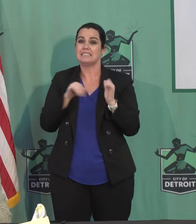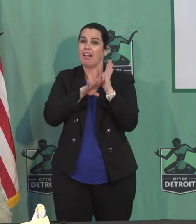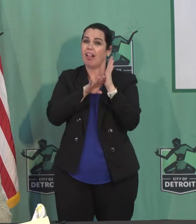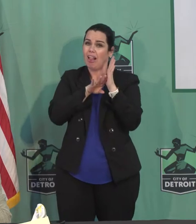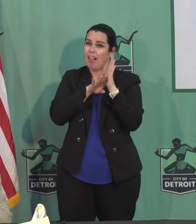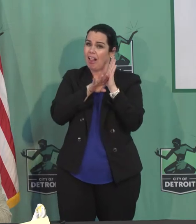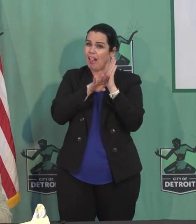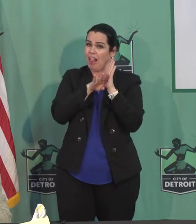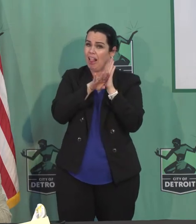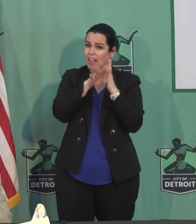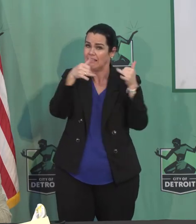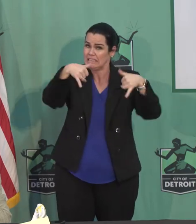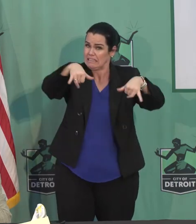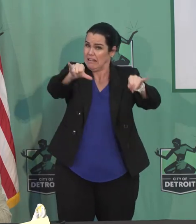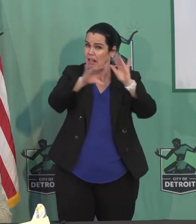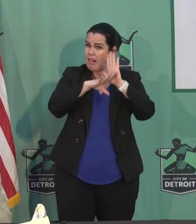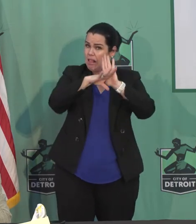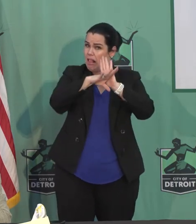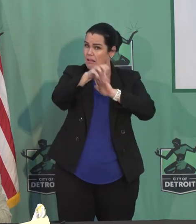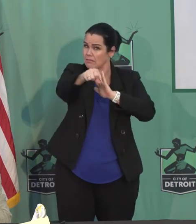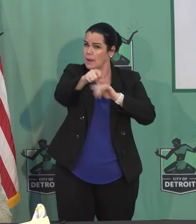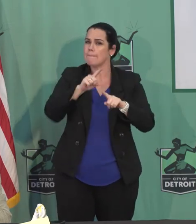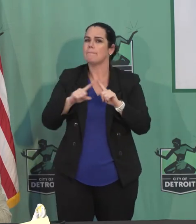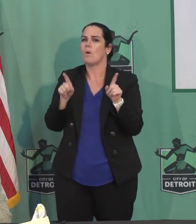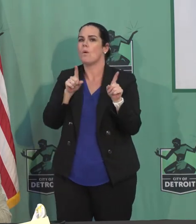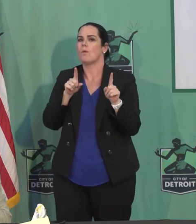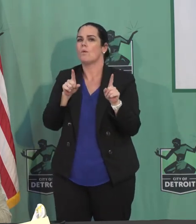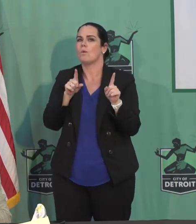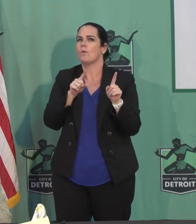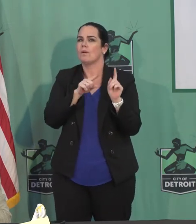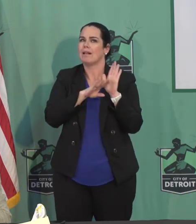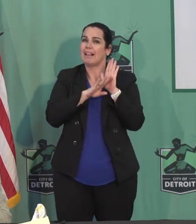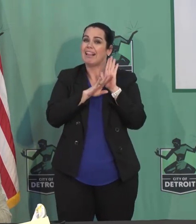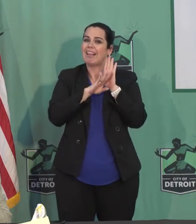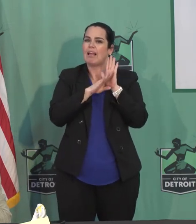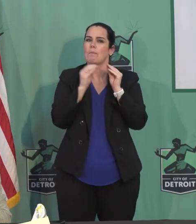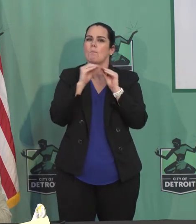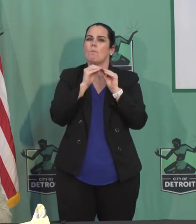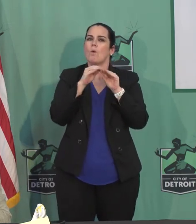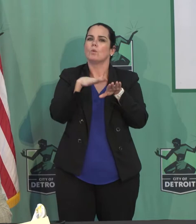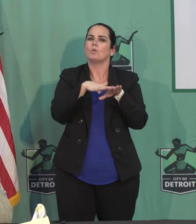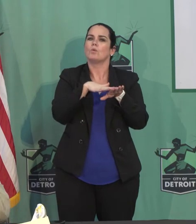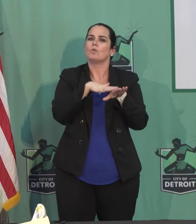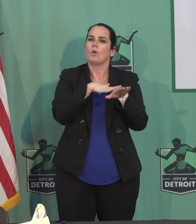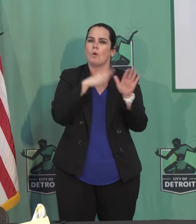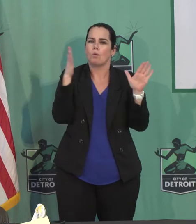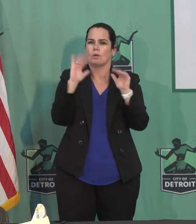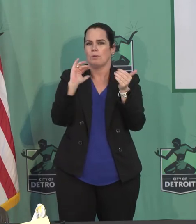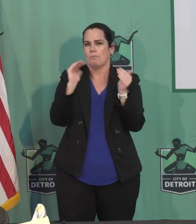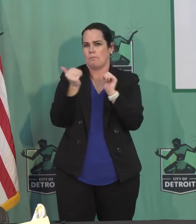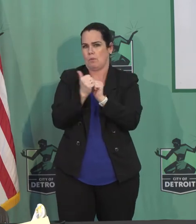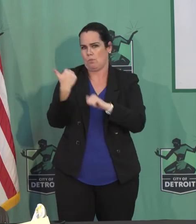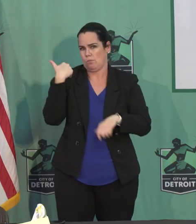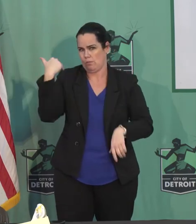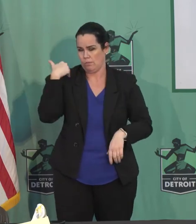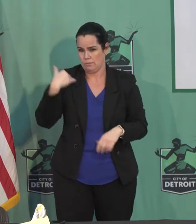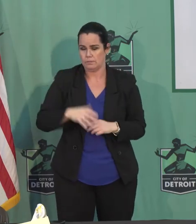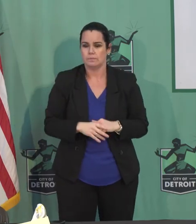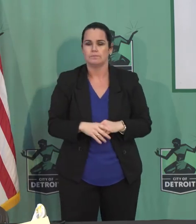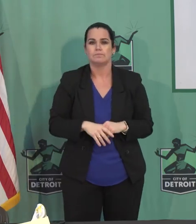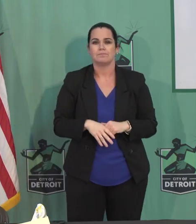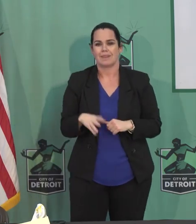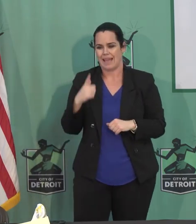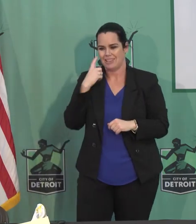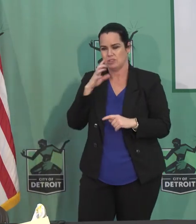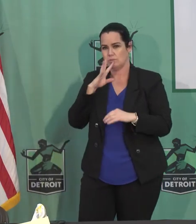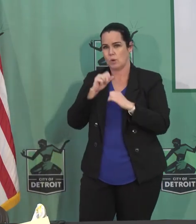up. Make no mistake, it's still going up, but it's going up more slowly than what we have seen. And I just spoke to Lynn